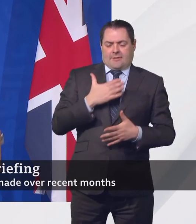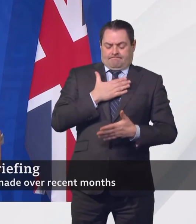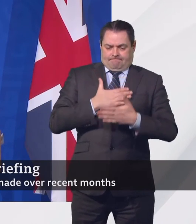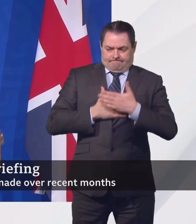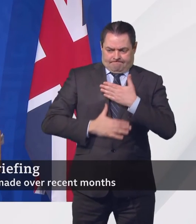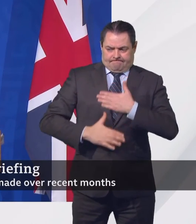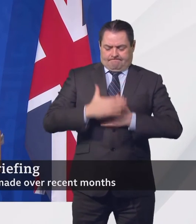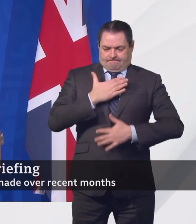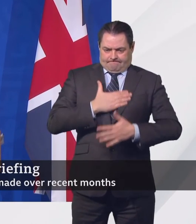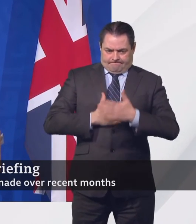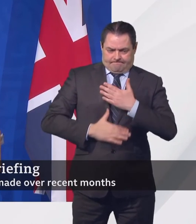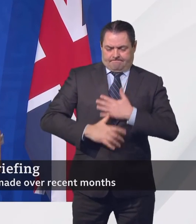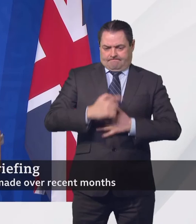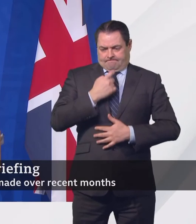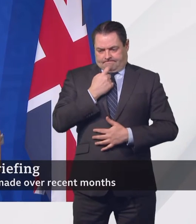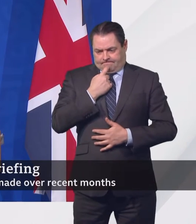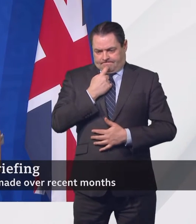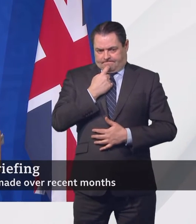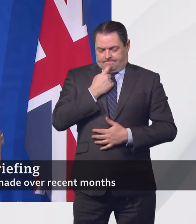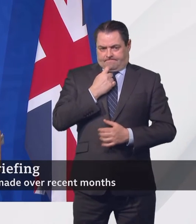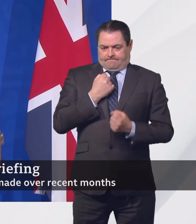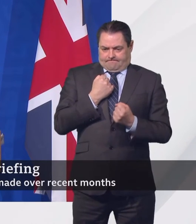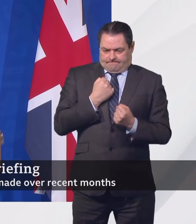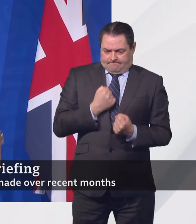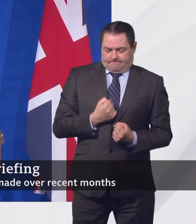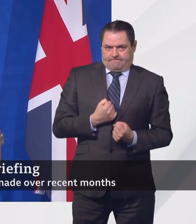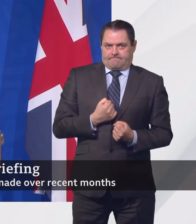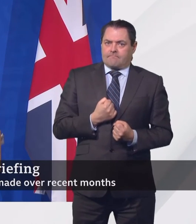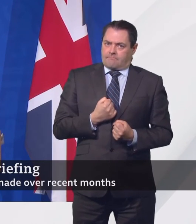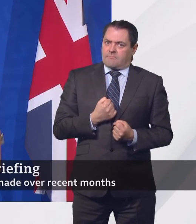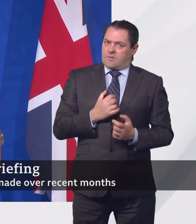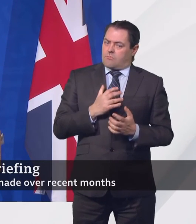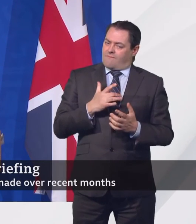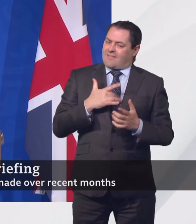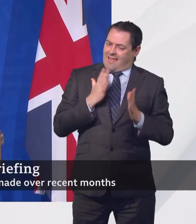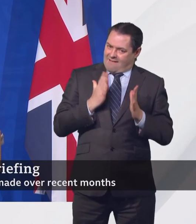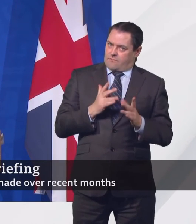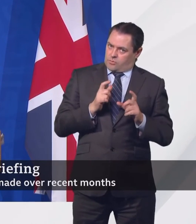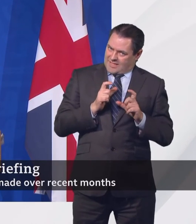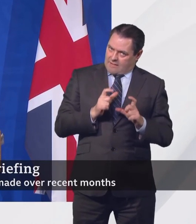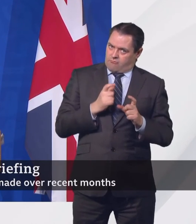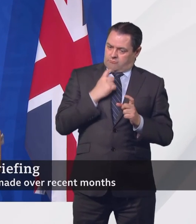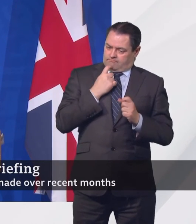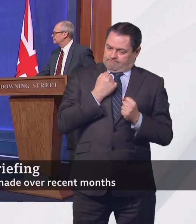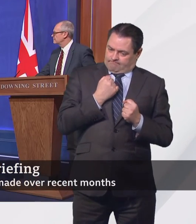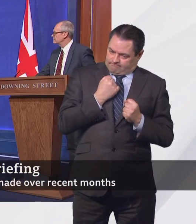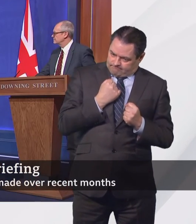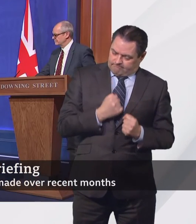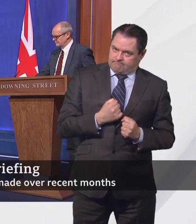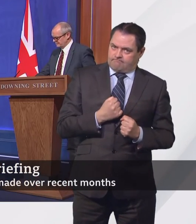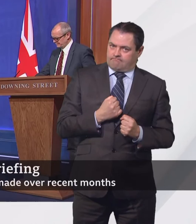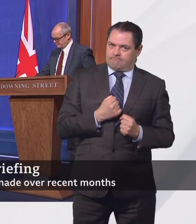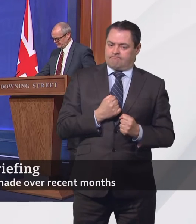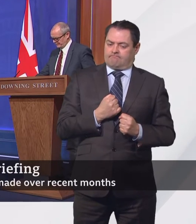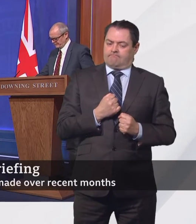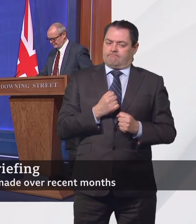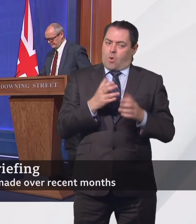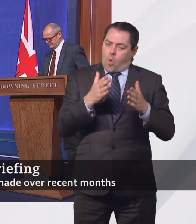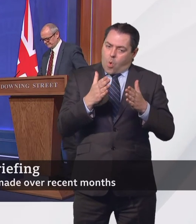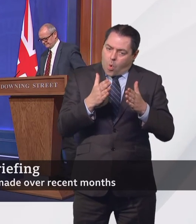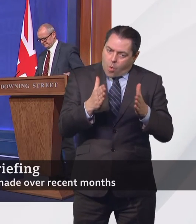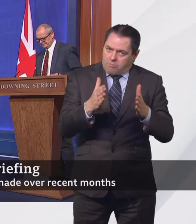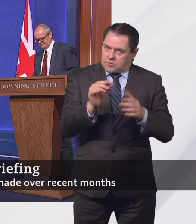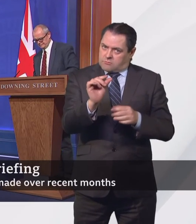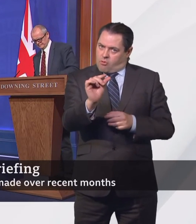cautious but we hope irreversible road map that we've set out. In terms of the question you asked